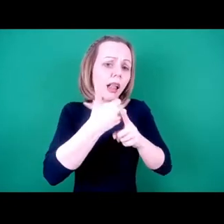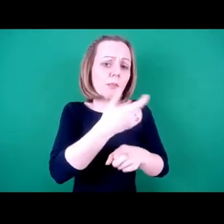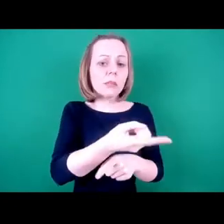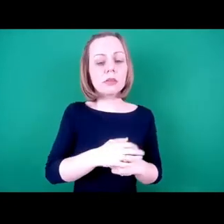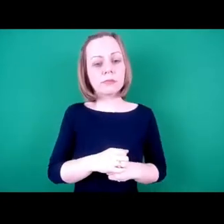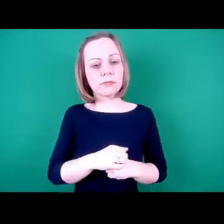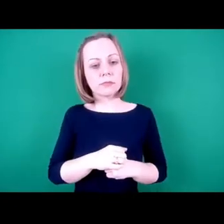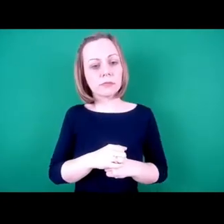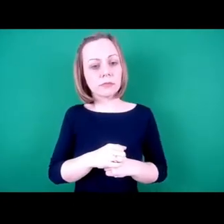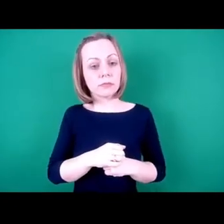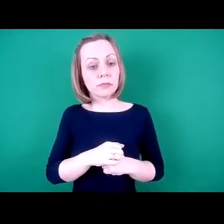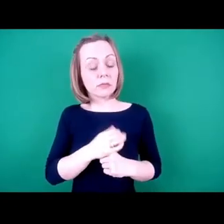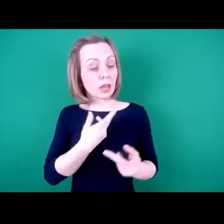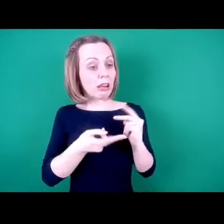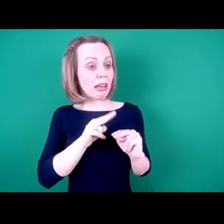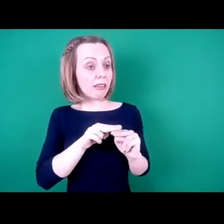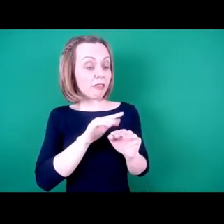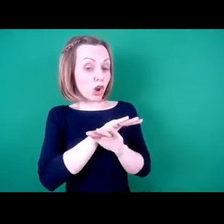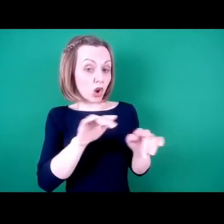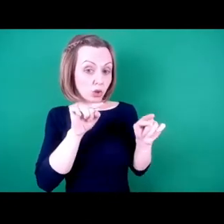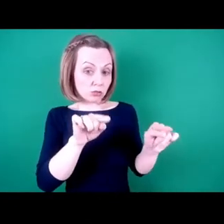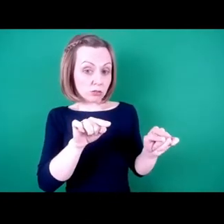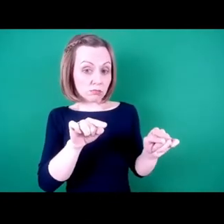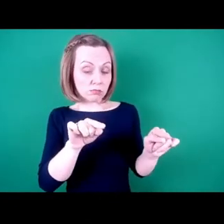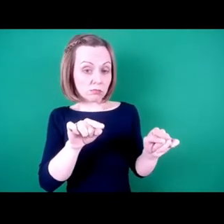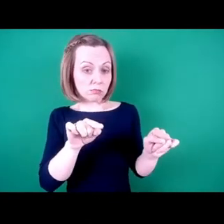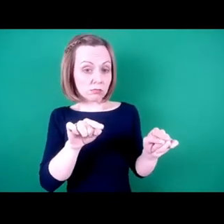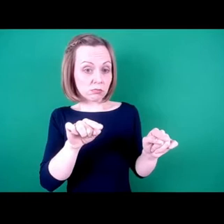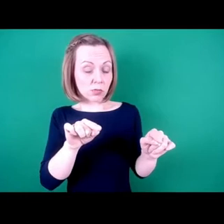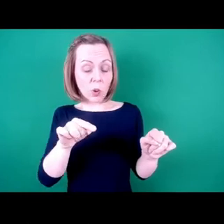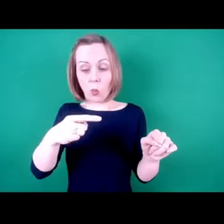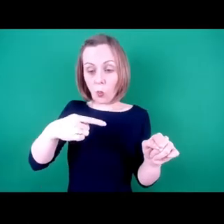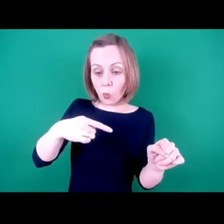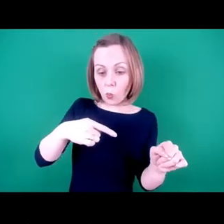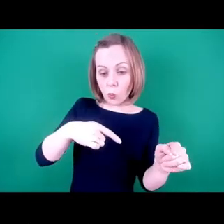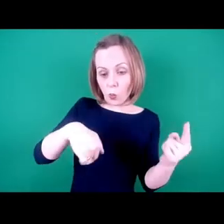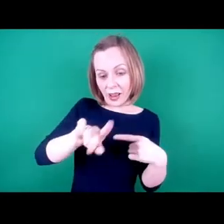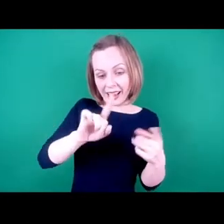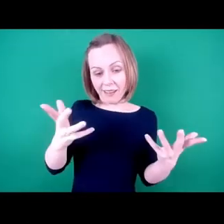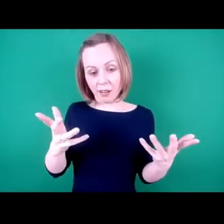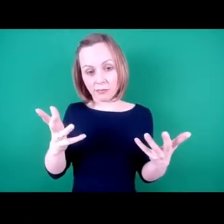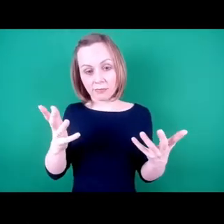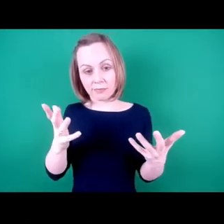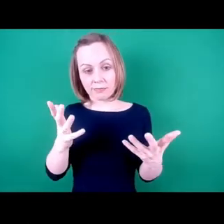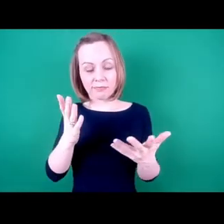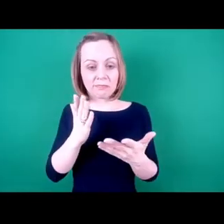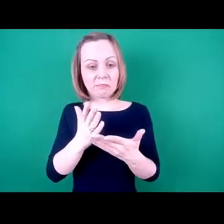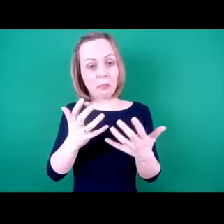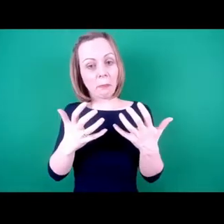And when we're not being seen as those things, we have what I call inspiration porn,